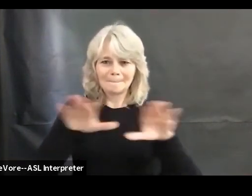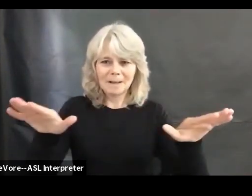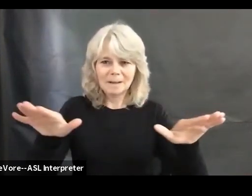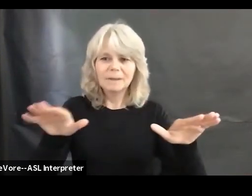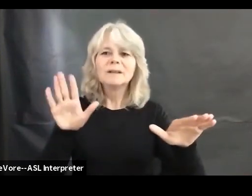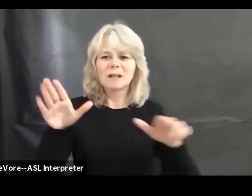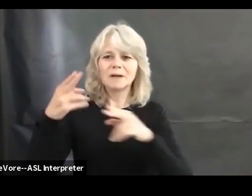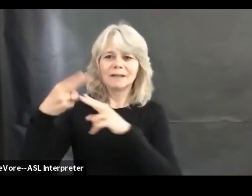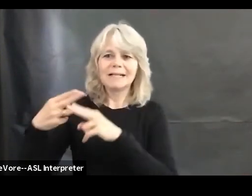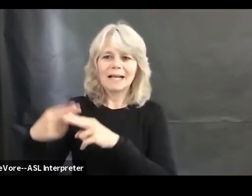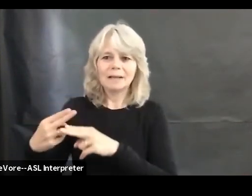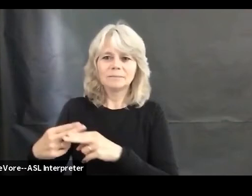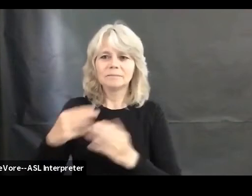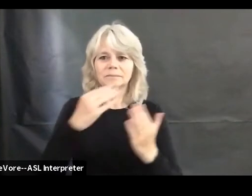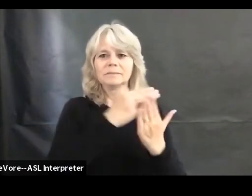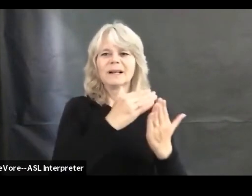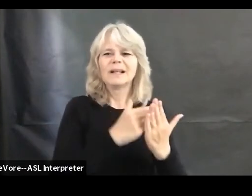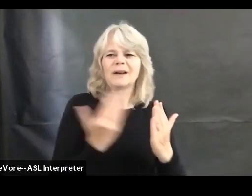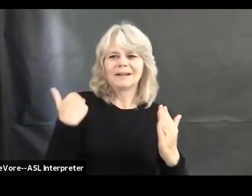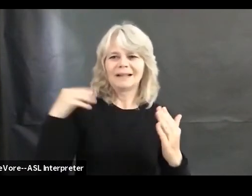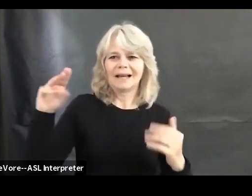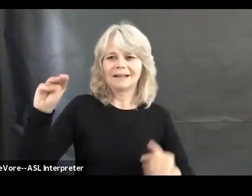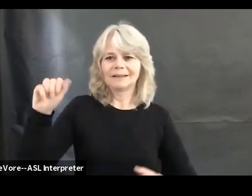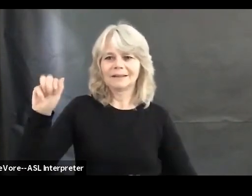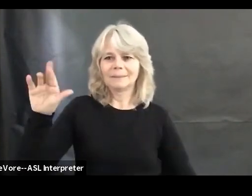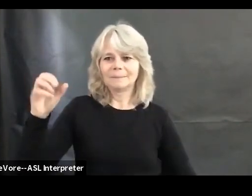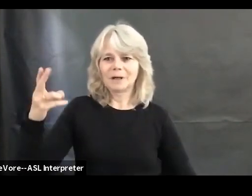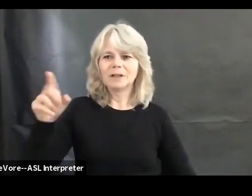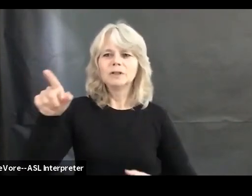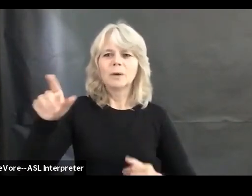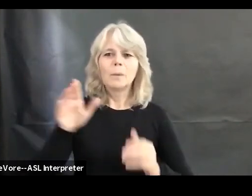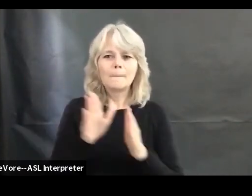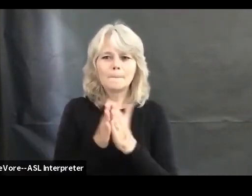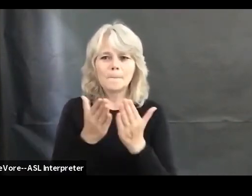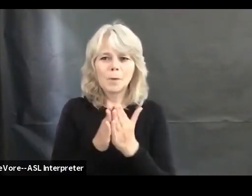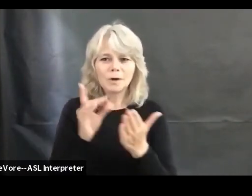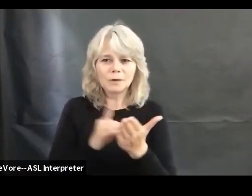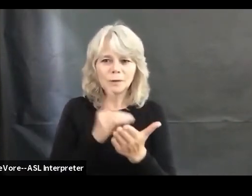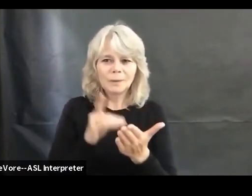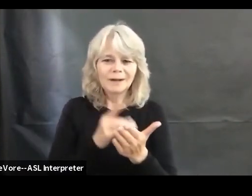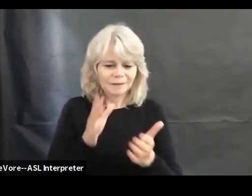So find your directory book and you can find some folks who are set up with Zoom.